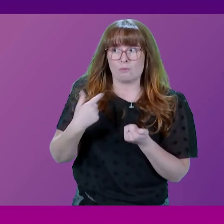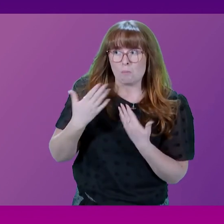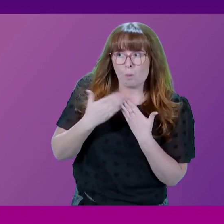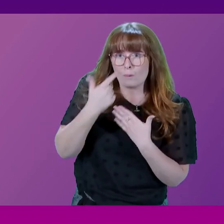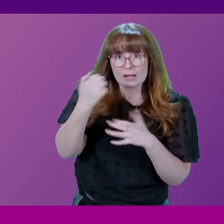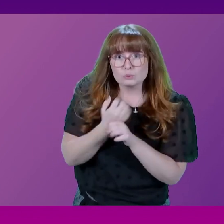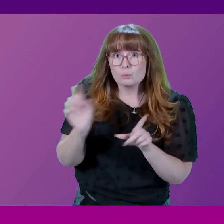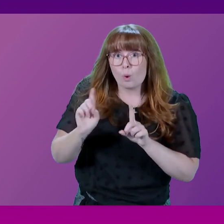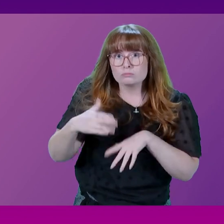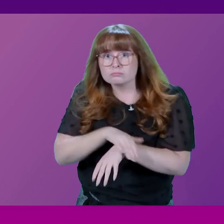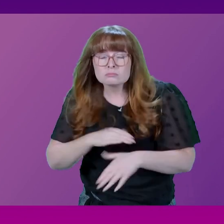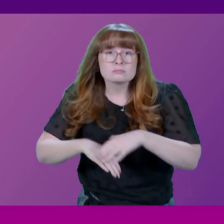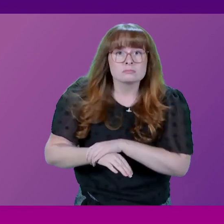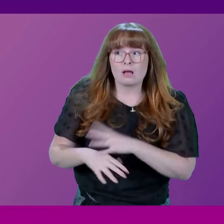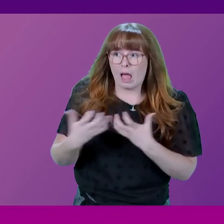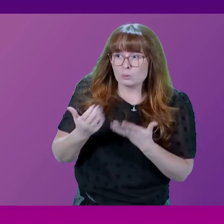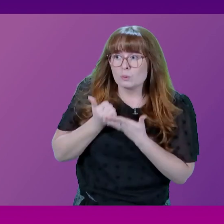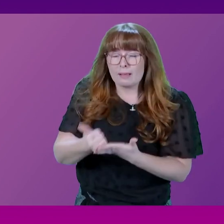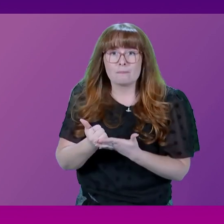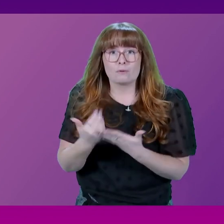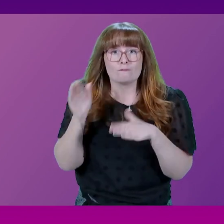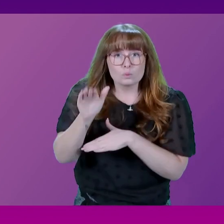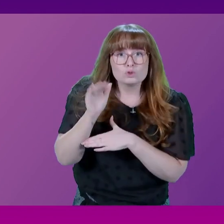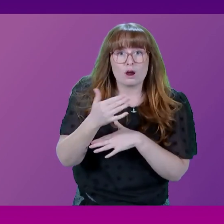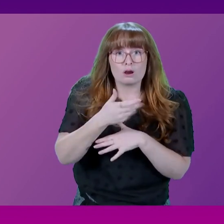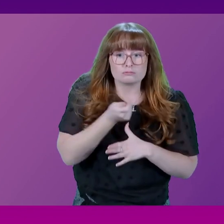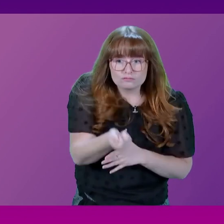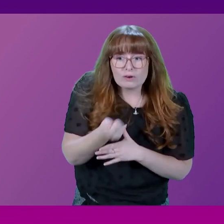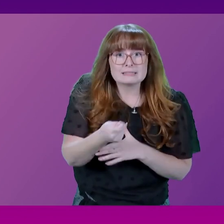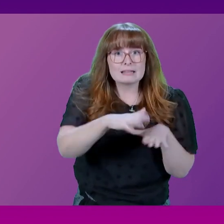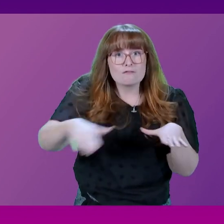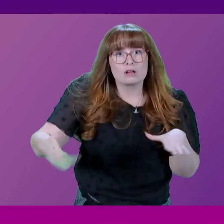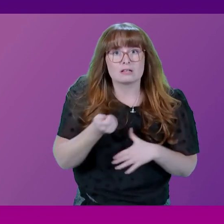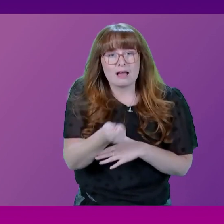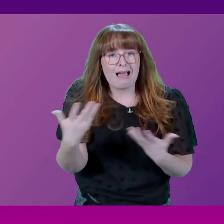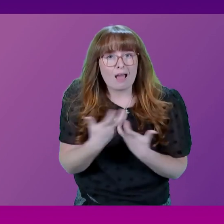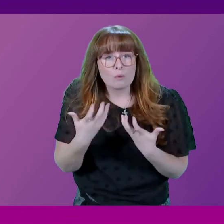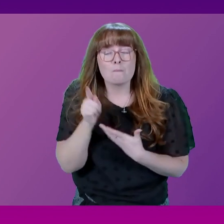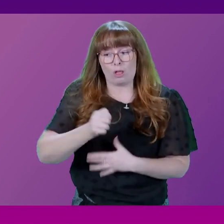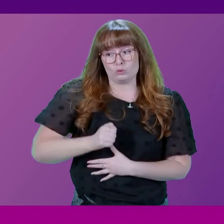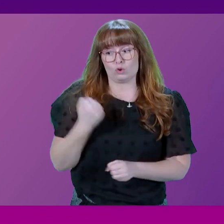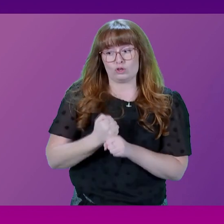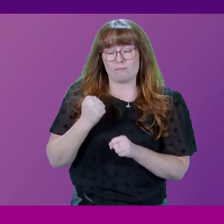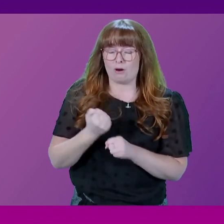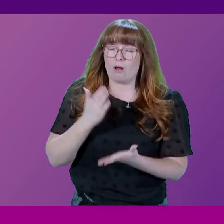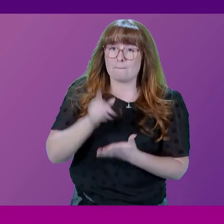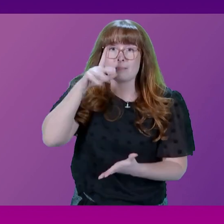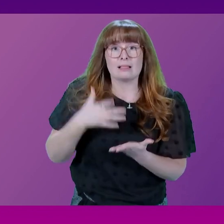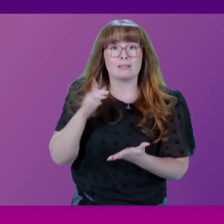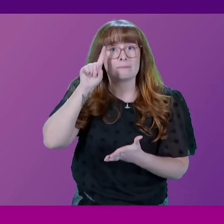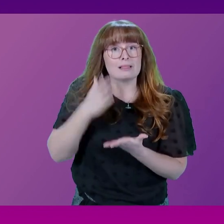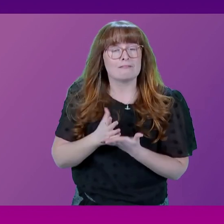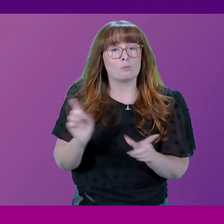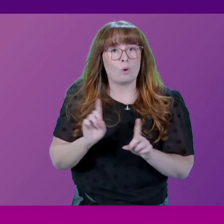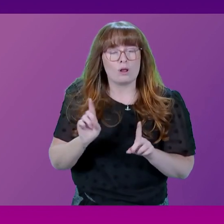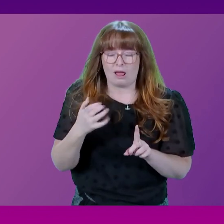can do to improve future leasing rounds. But the point here is that the Scottish Government believes in the vast potential of